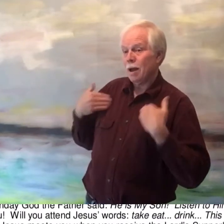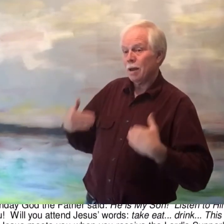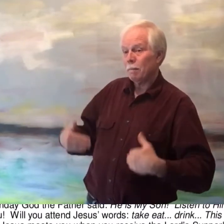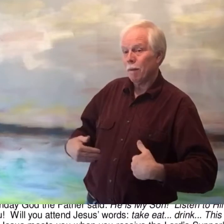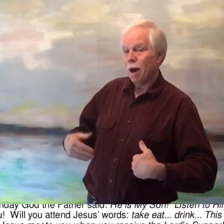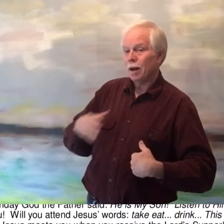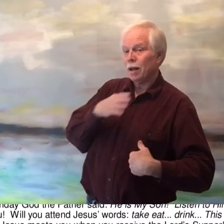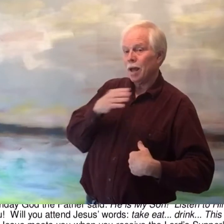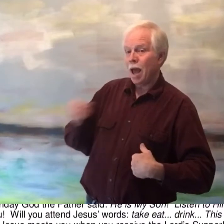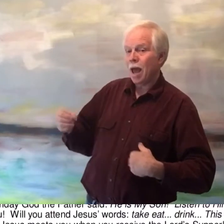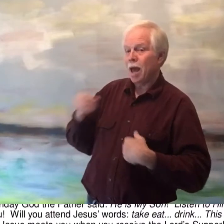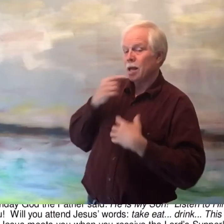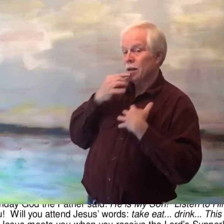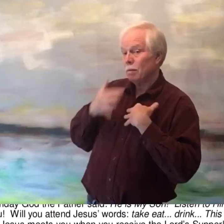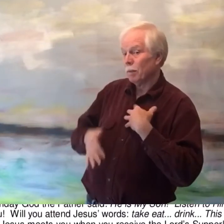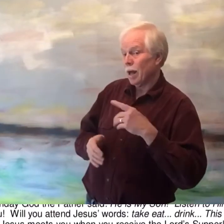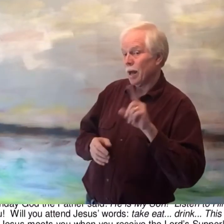body and blood.